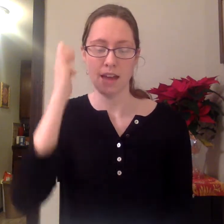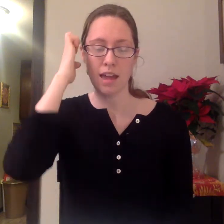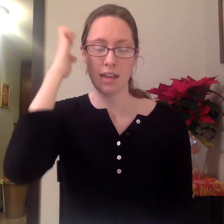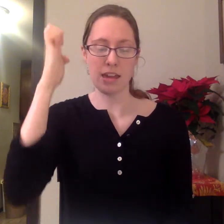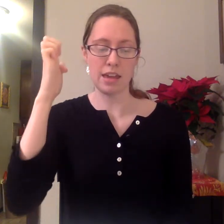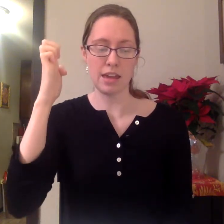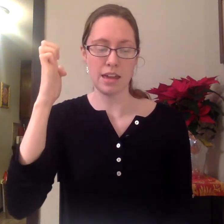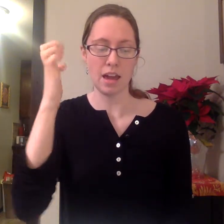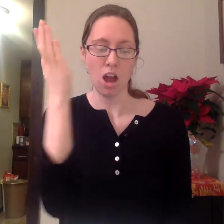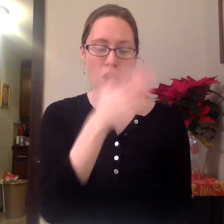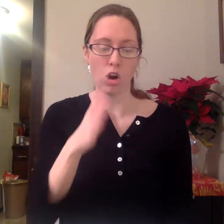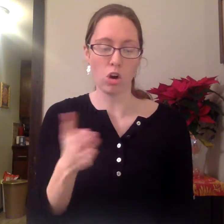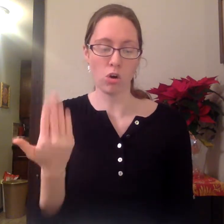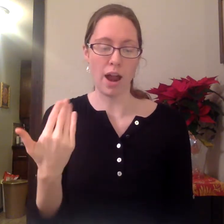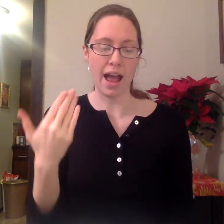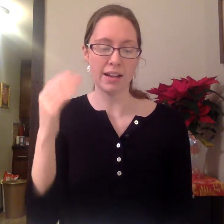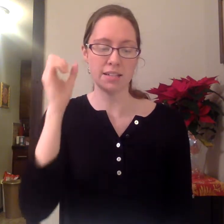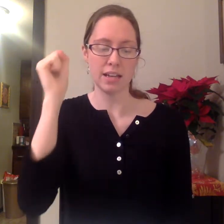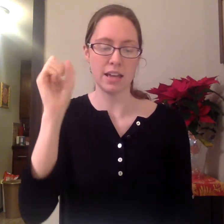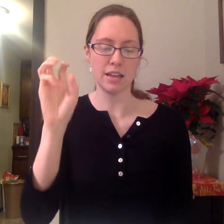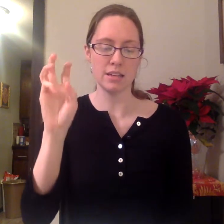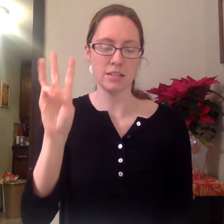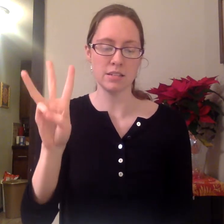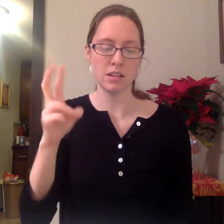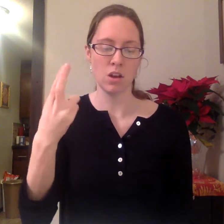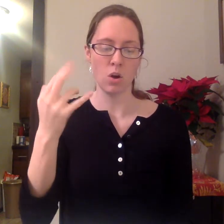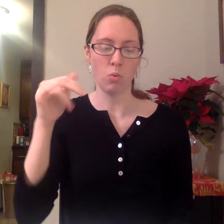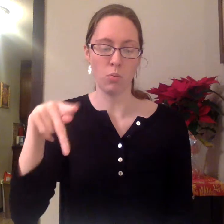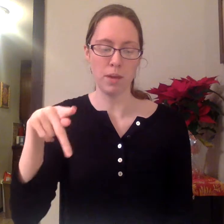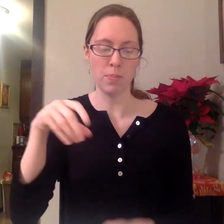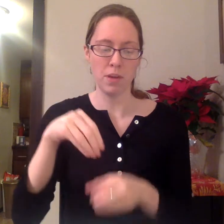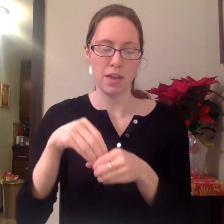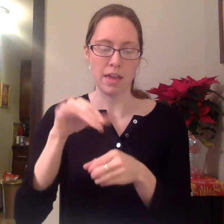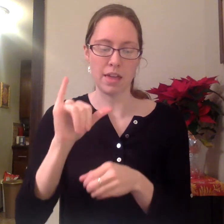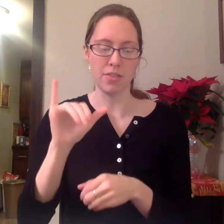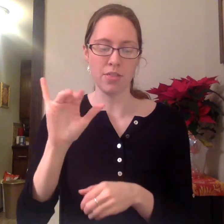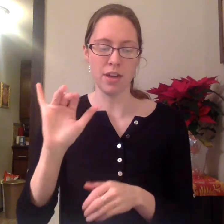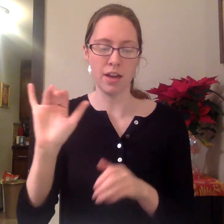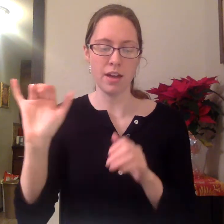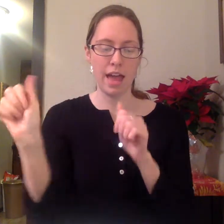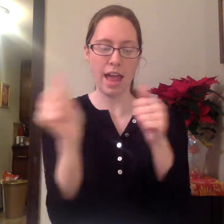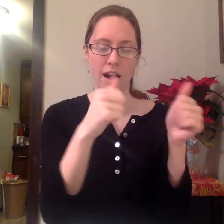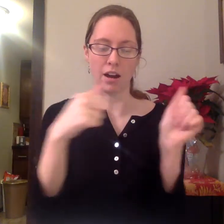He cracked his whip in the air.